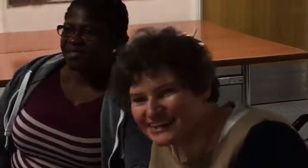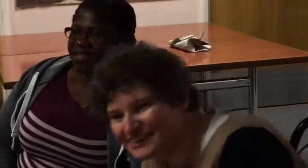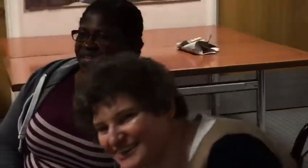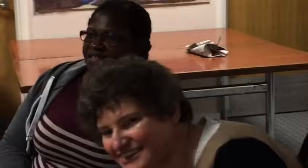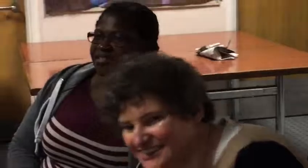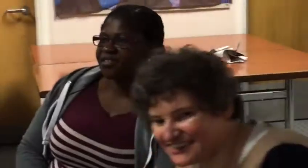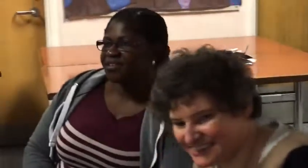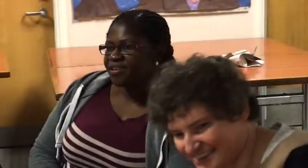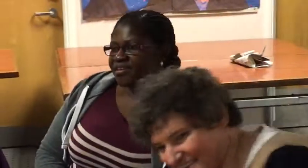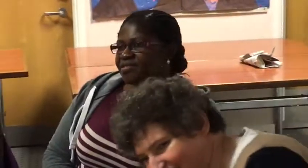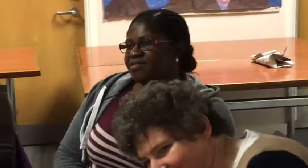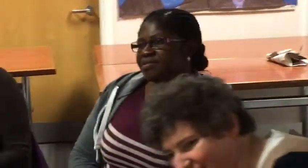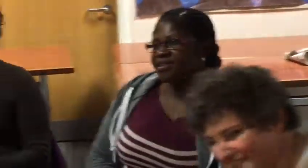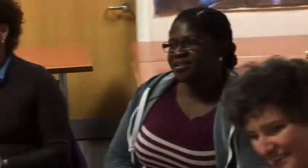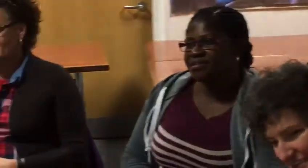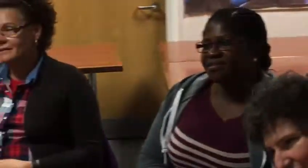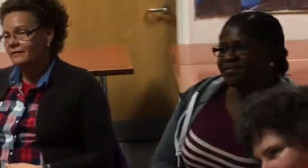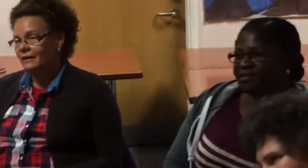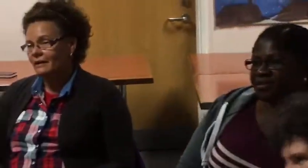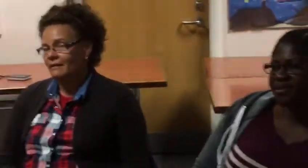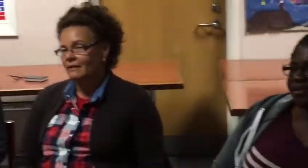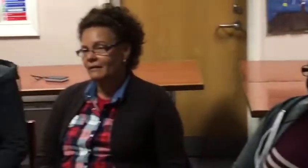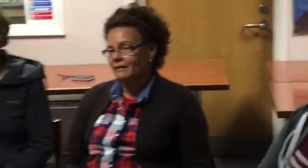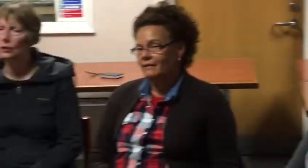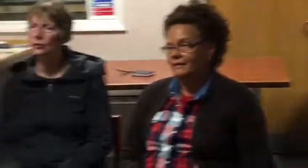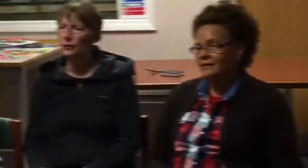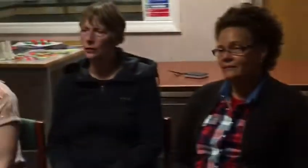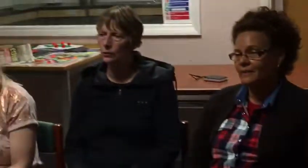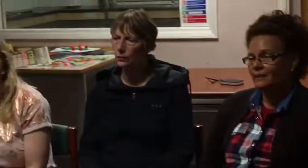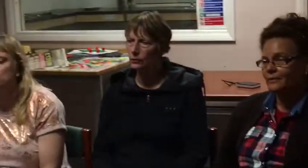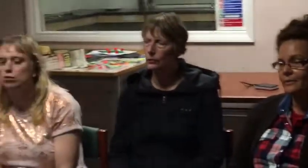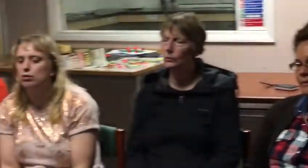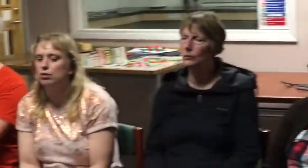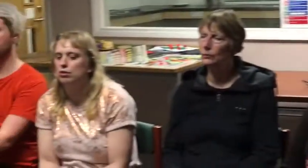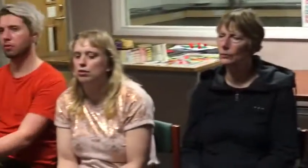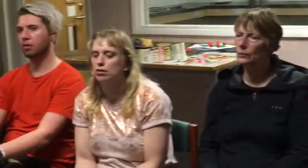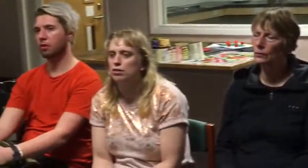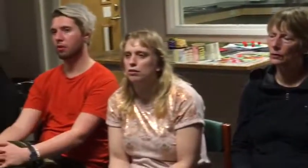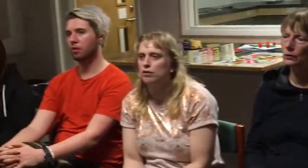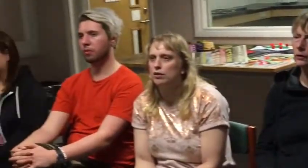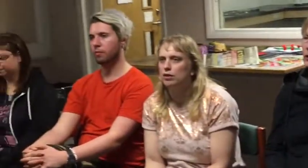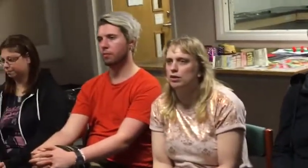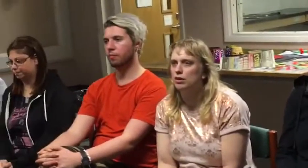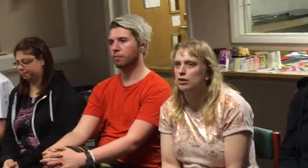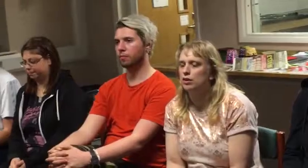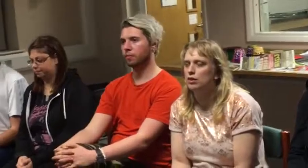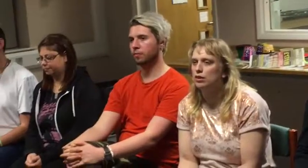There's nothing can harm youomeome